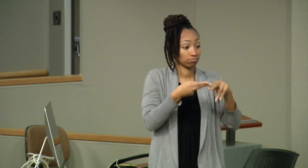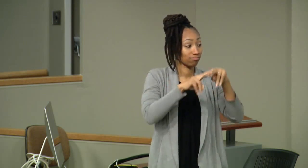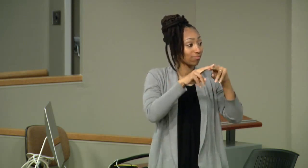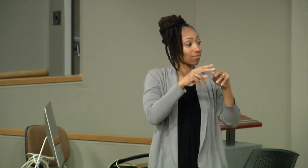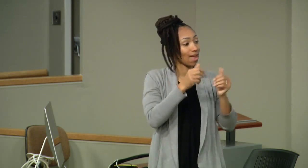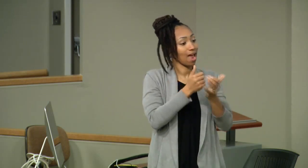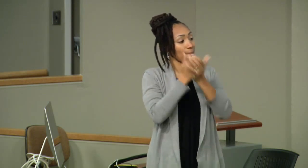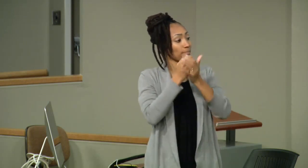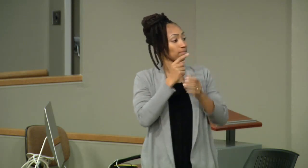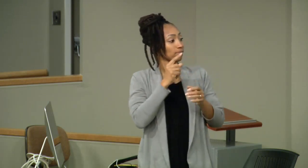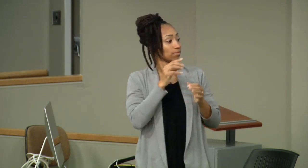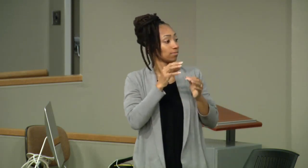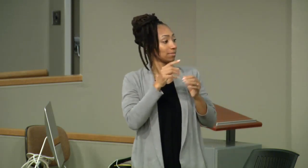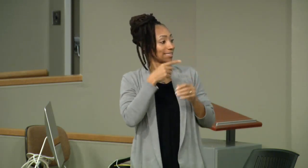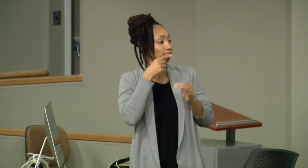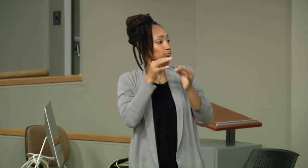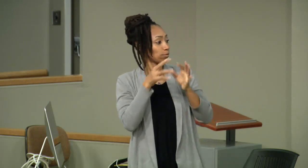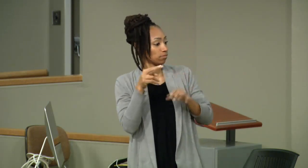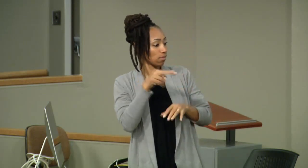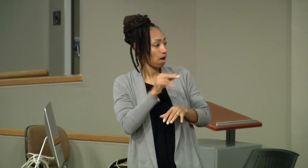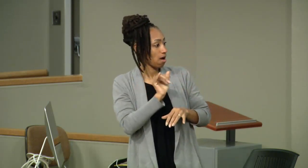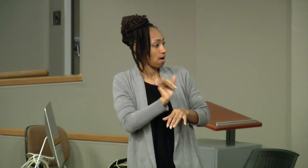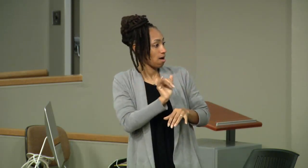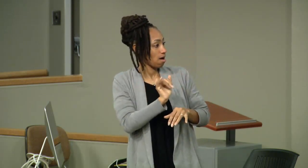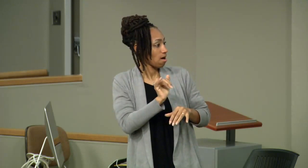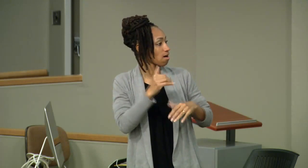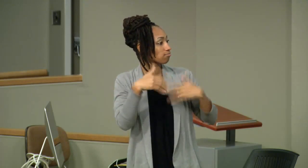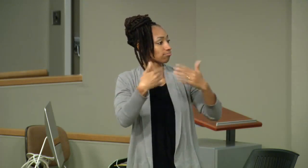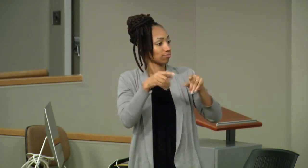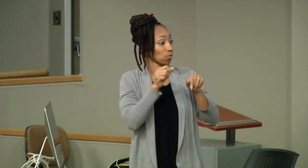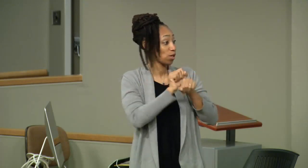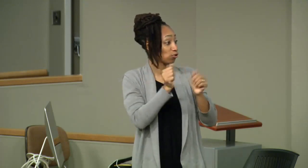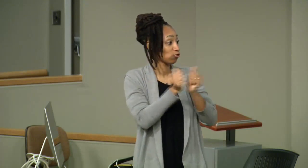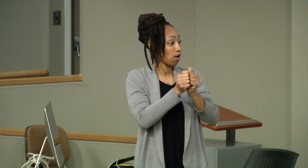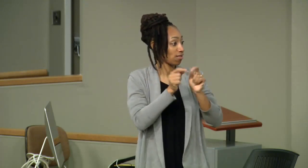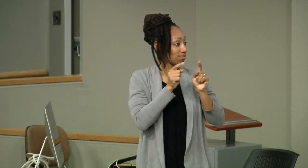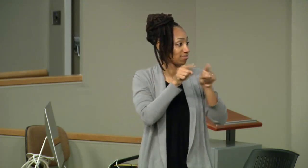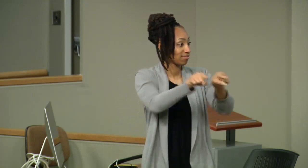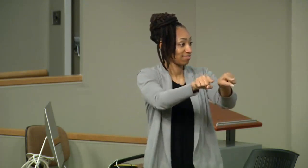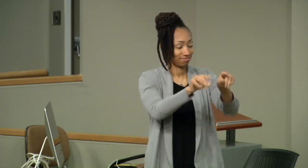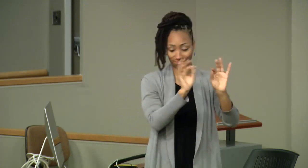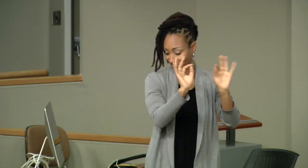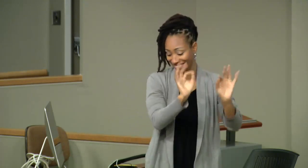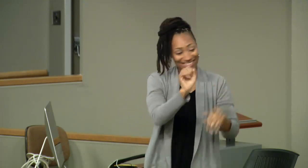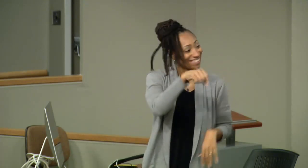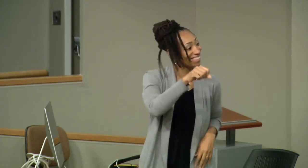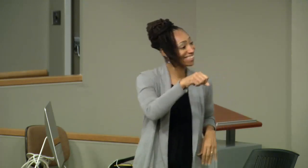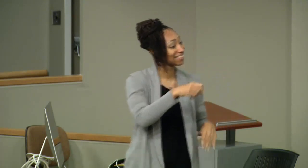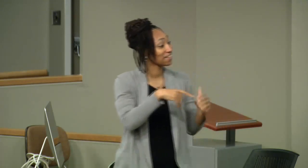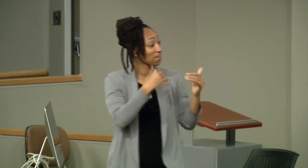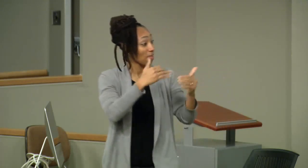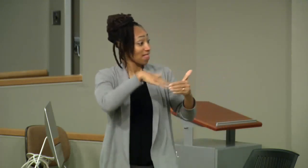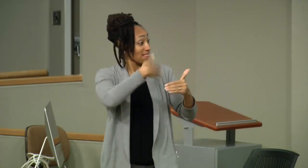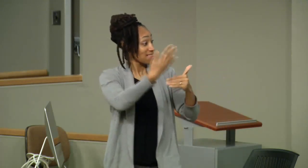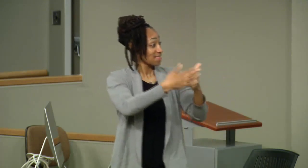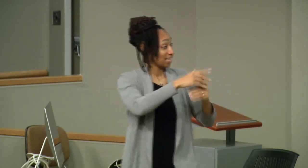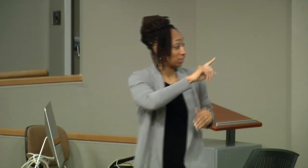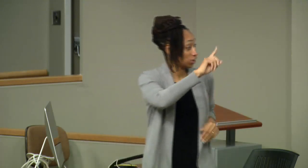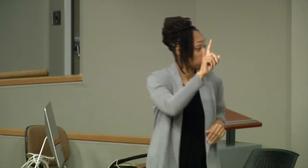see the benefit of each group of interpreters hearing interpreters and deaf interpreters supporting each other and working together.